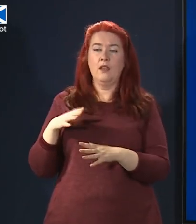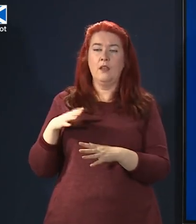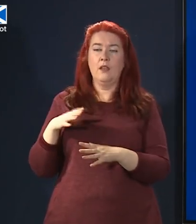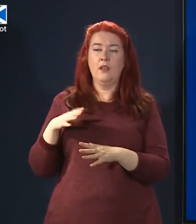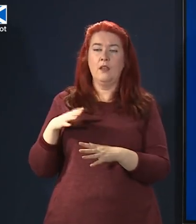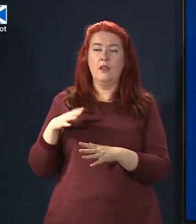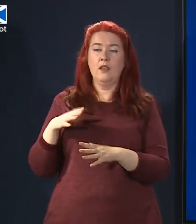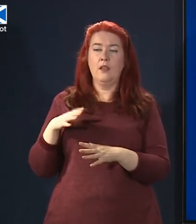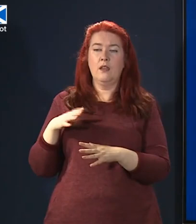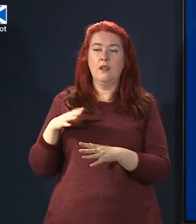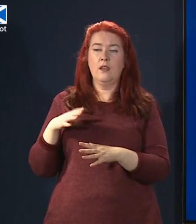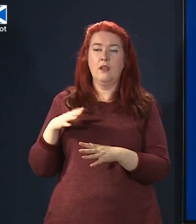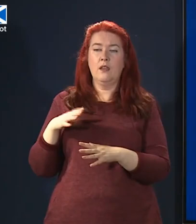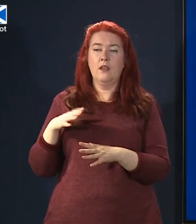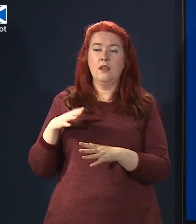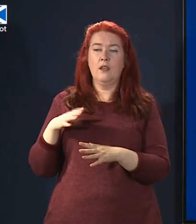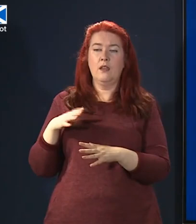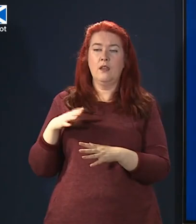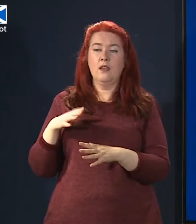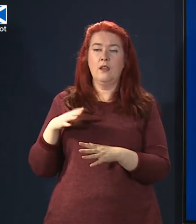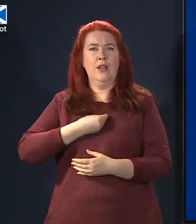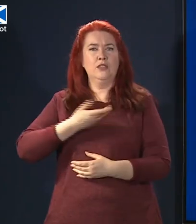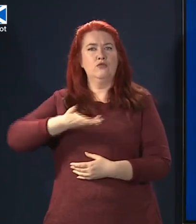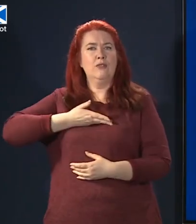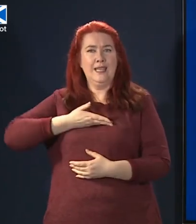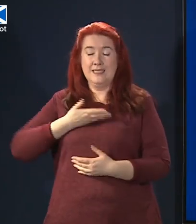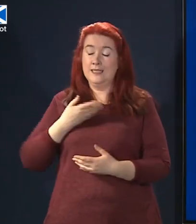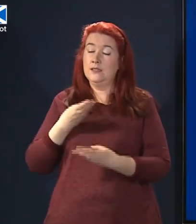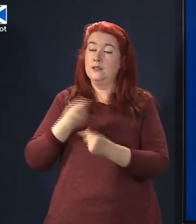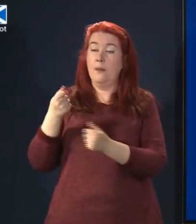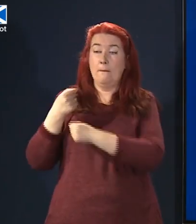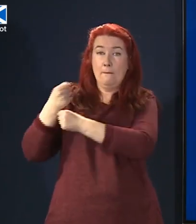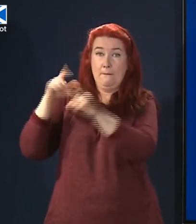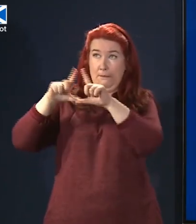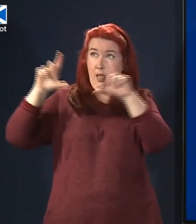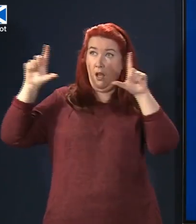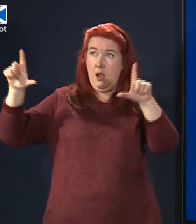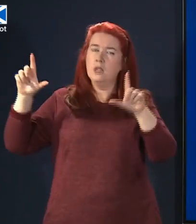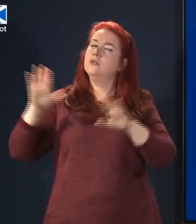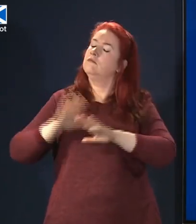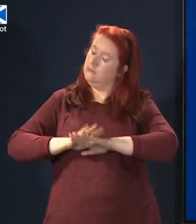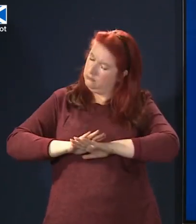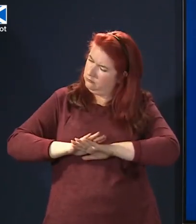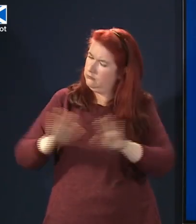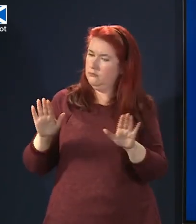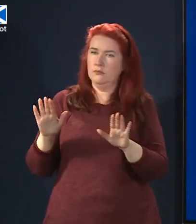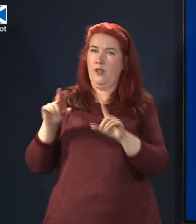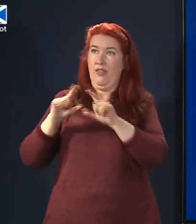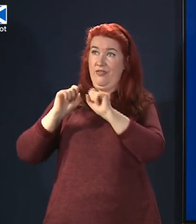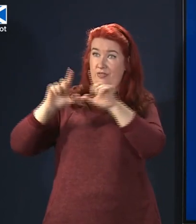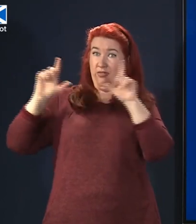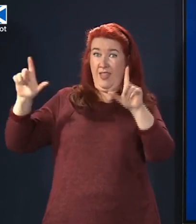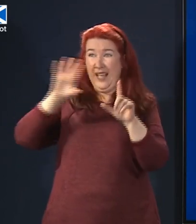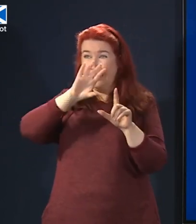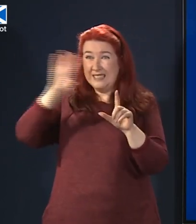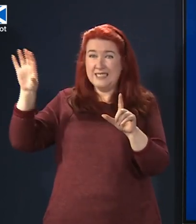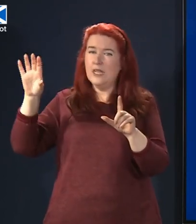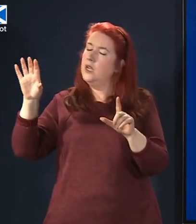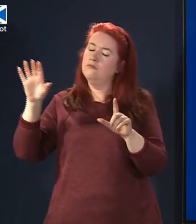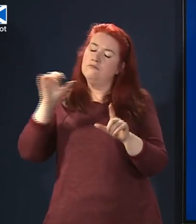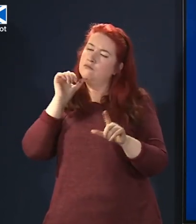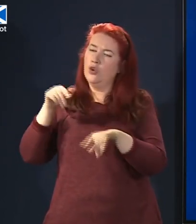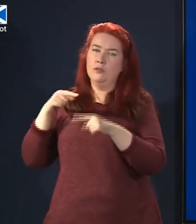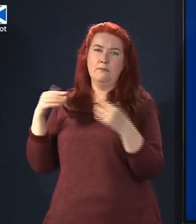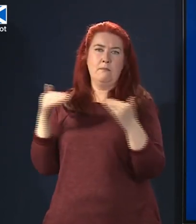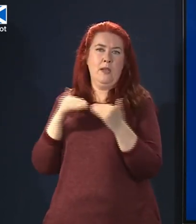Saturday. The placards that I have seen in no way, absolutely no way, shape or form accord with my